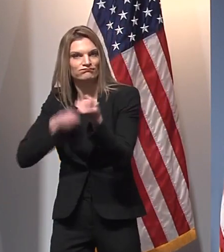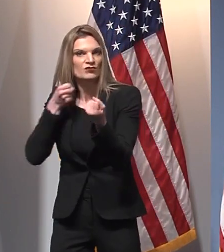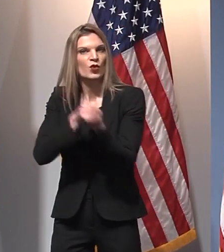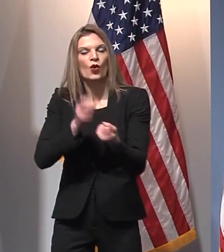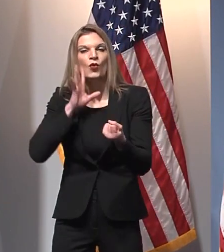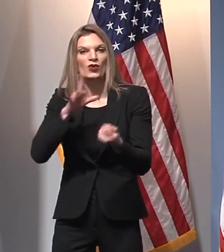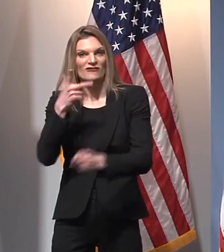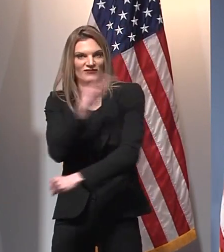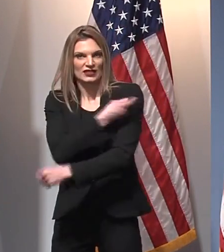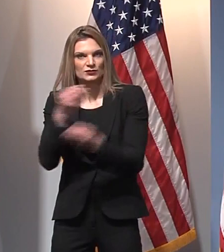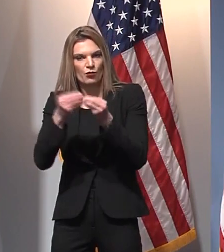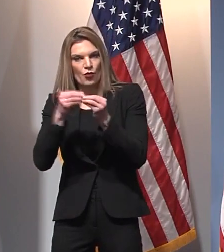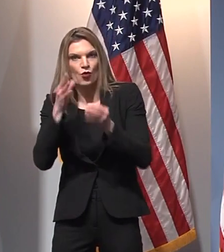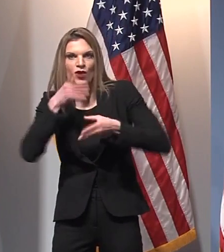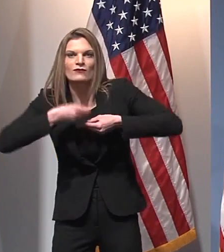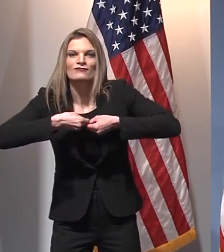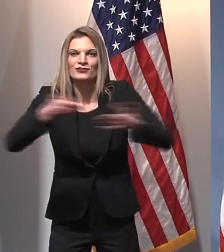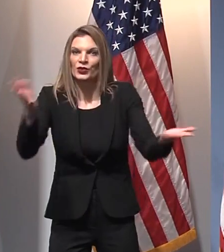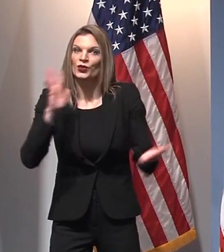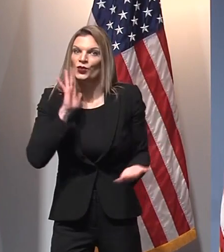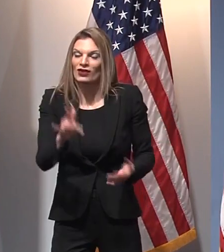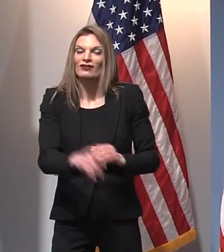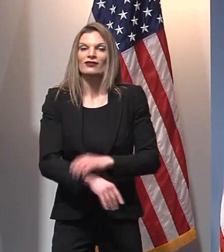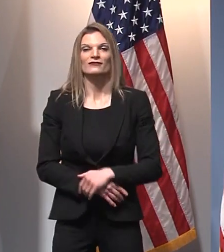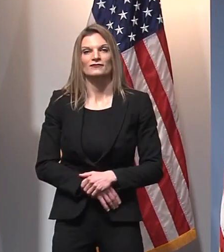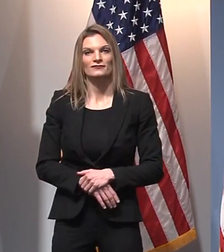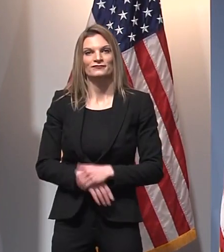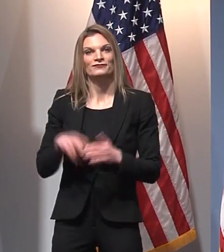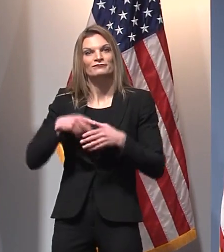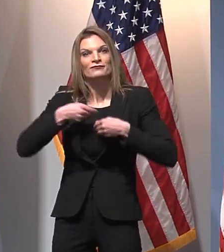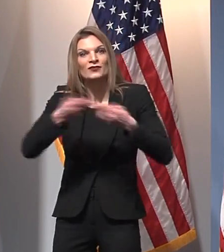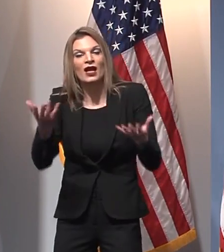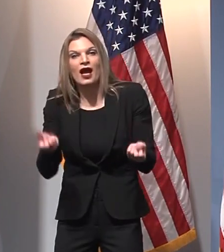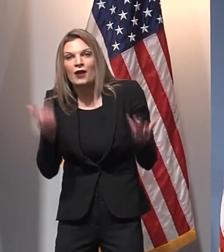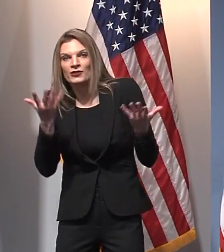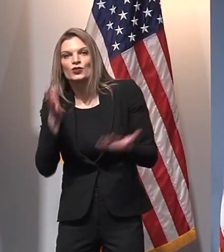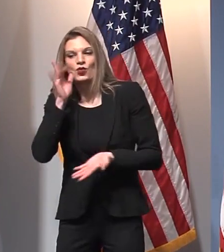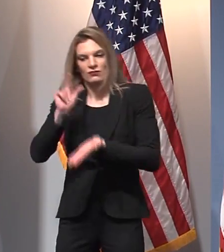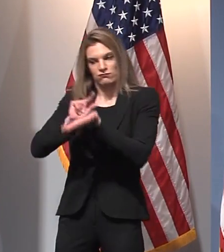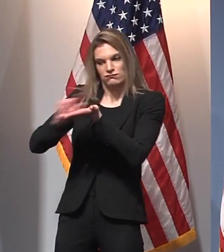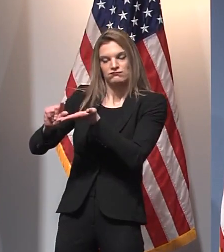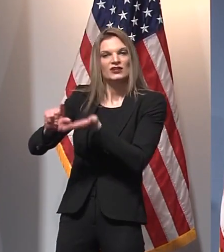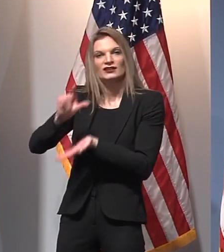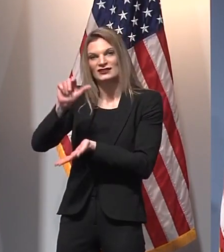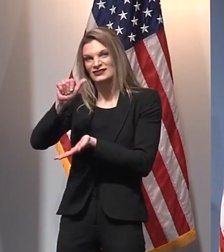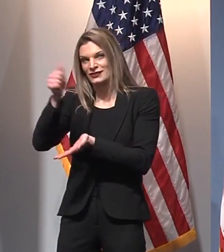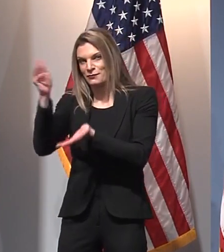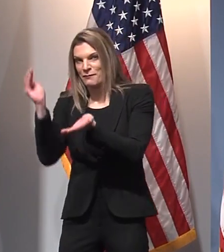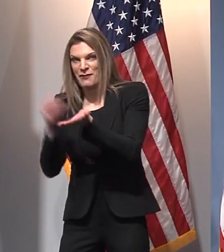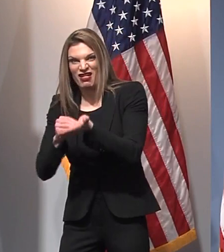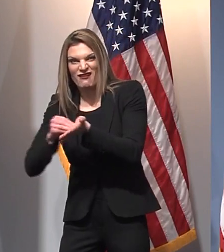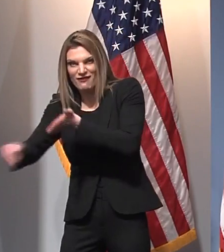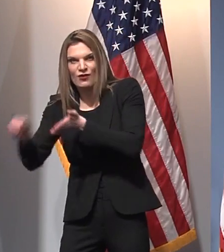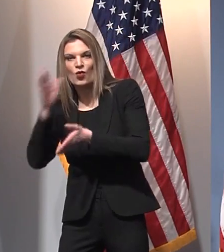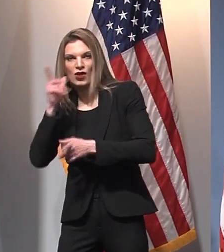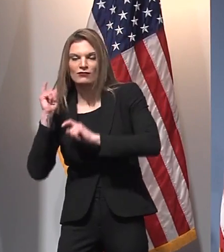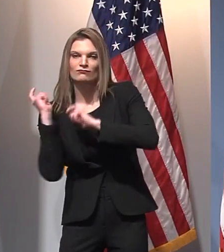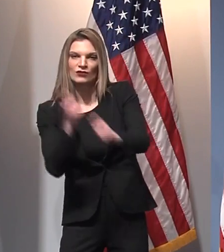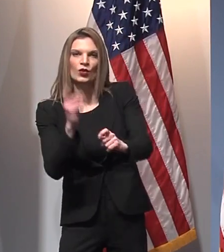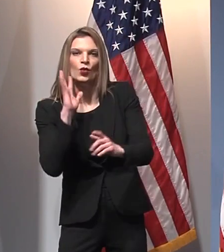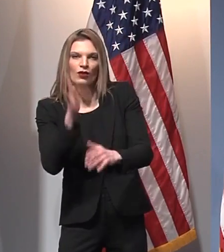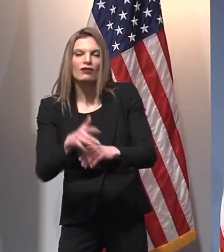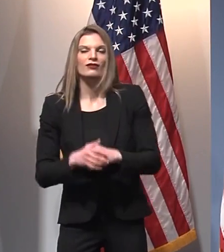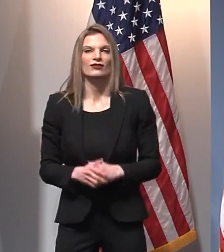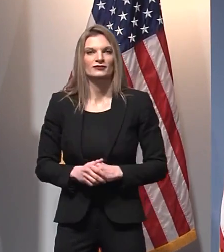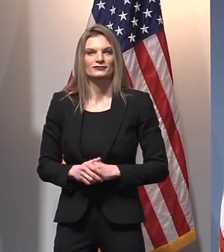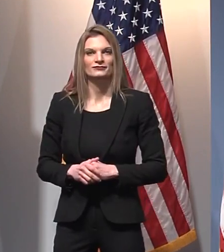to states. And it is now at 10.5 million doses per week nationwide, with continuity